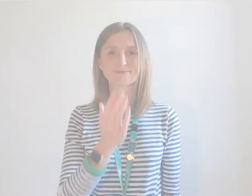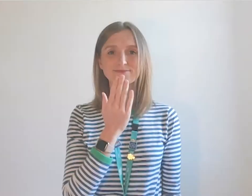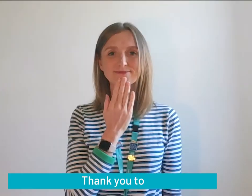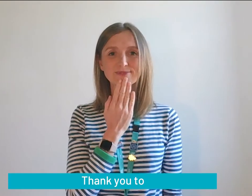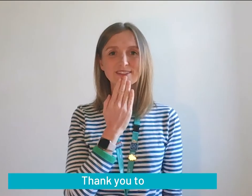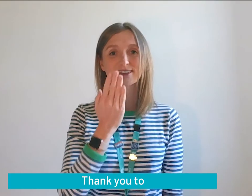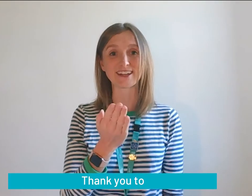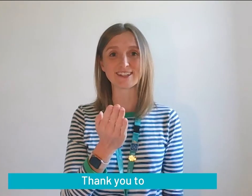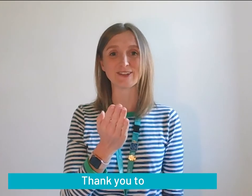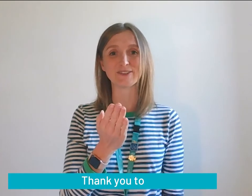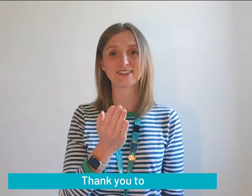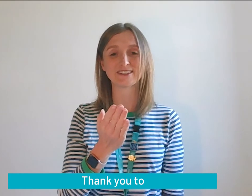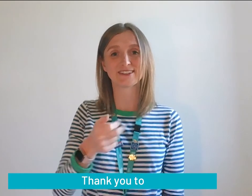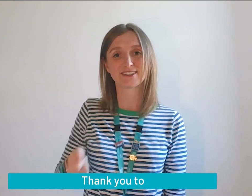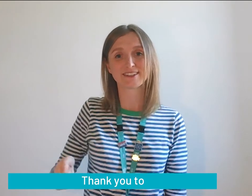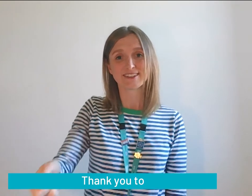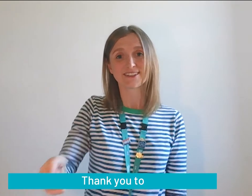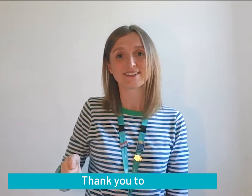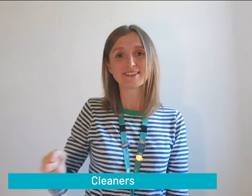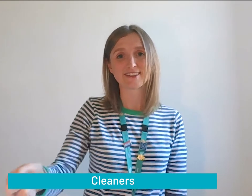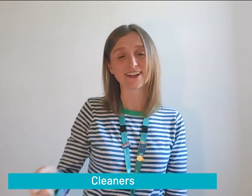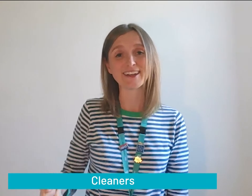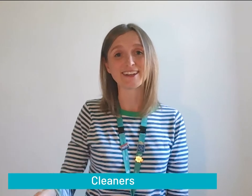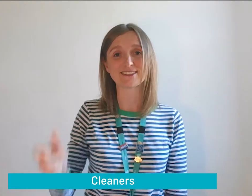Thank you to the cleaners.